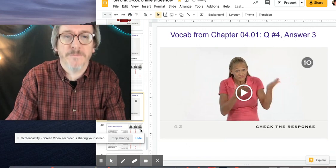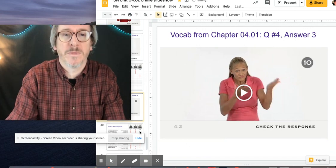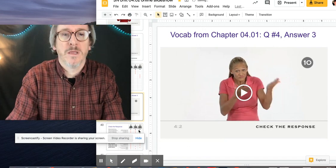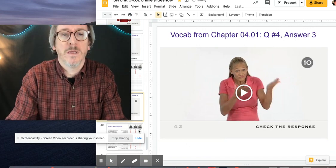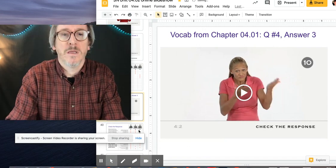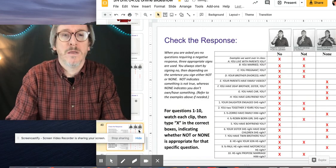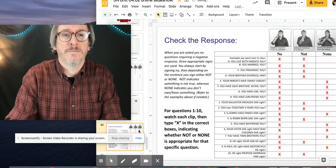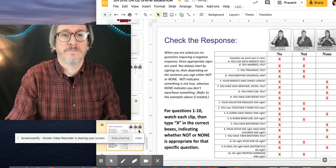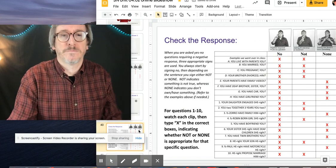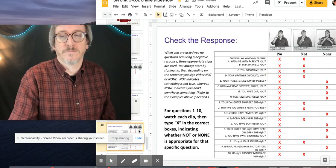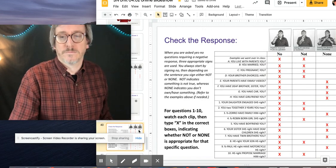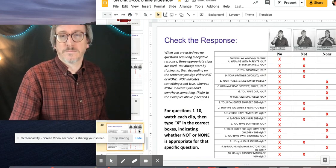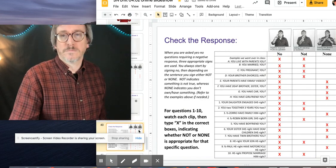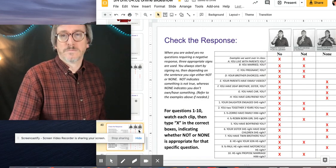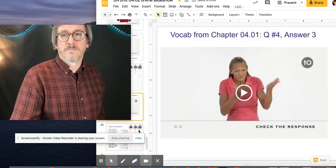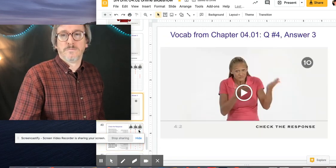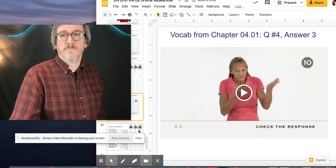great.